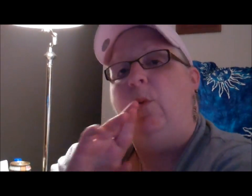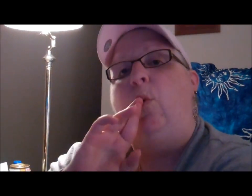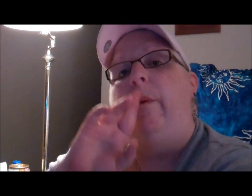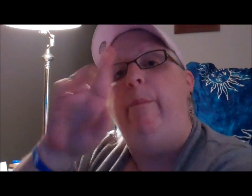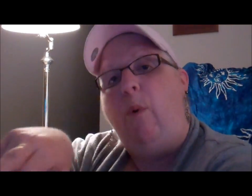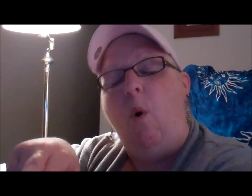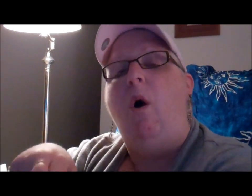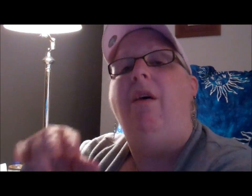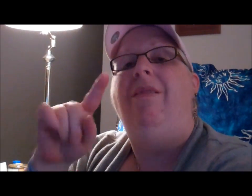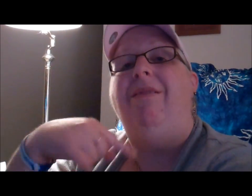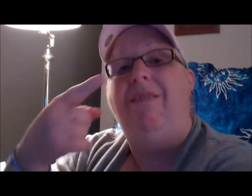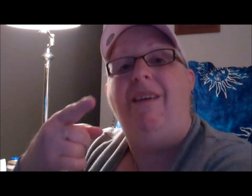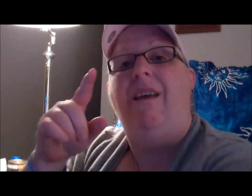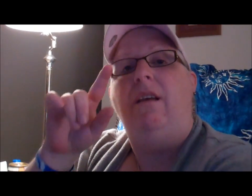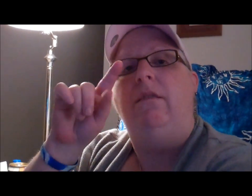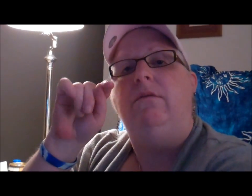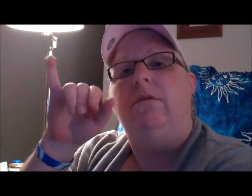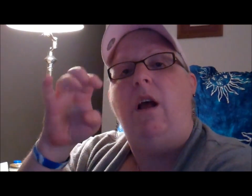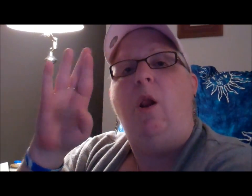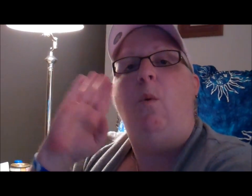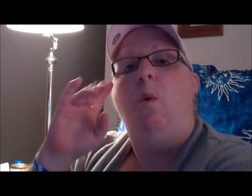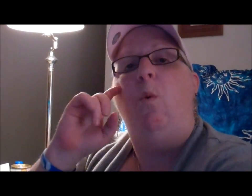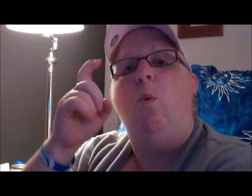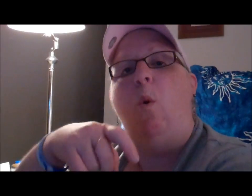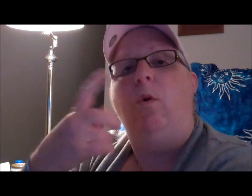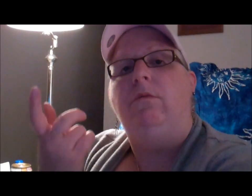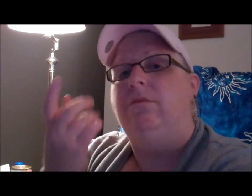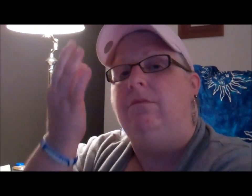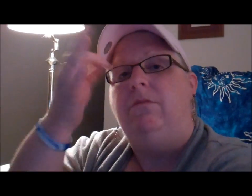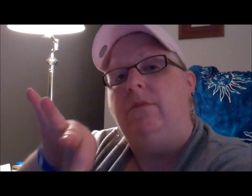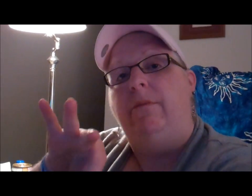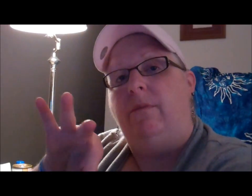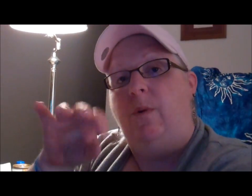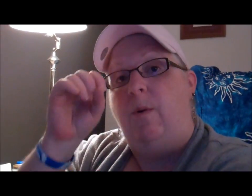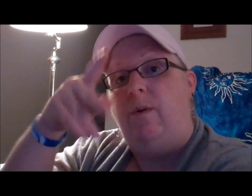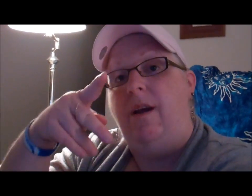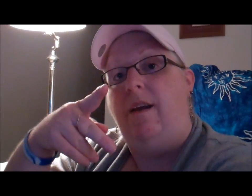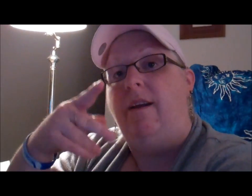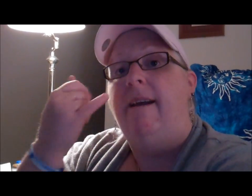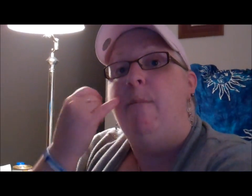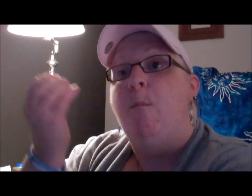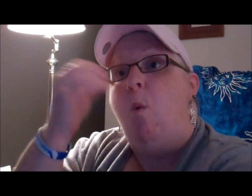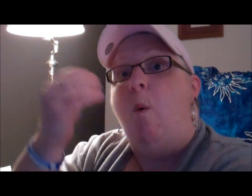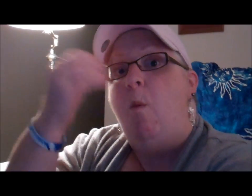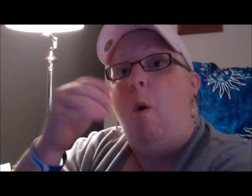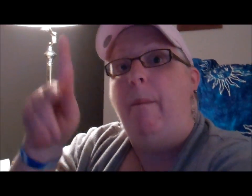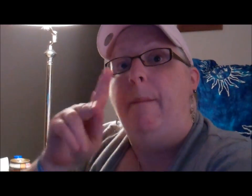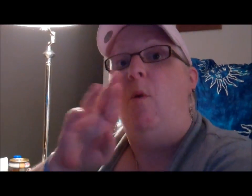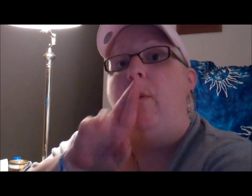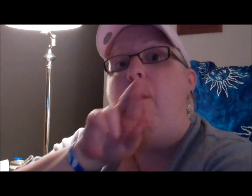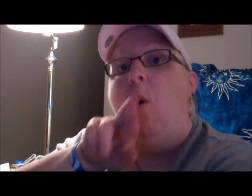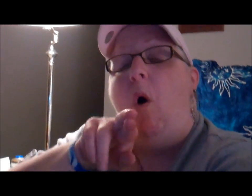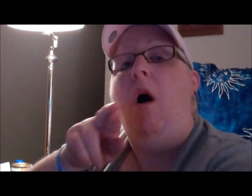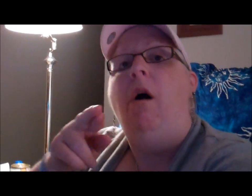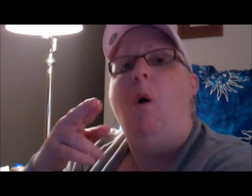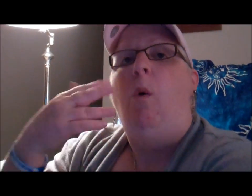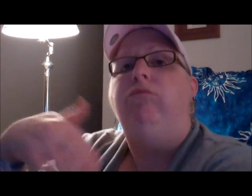We're poor. My wife was crazy. We're poor.